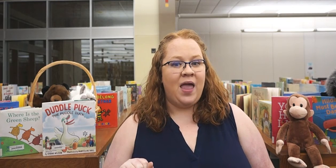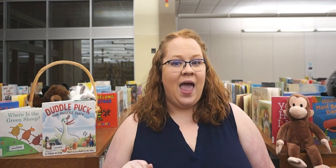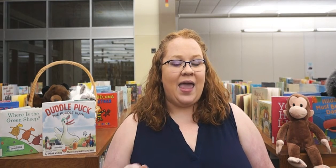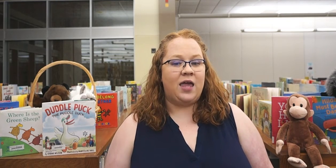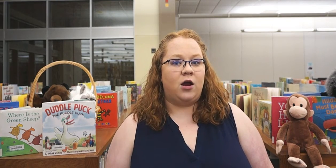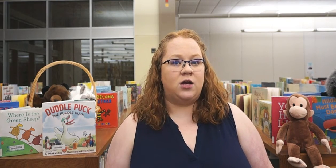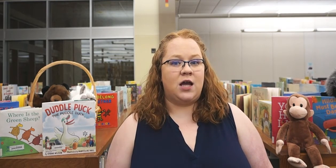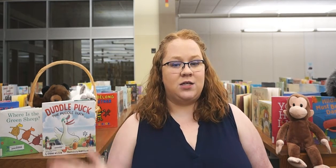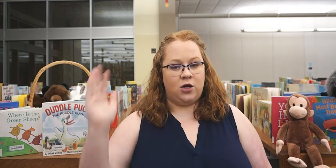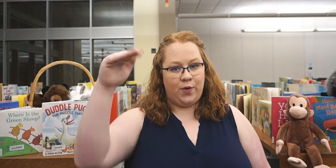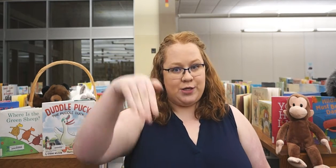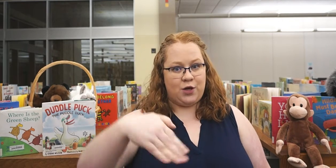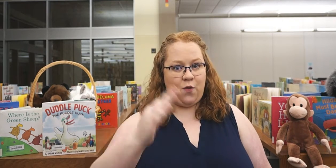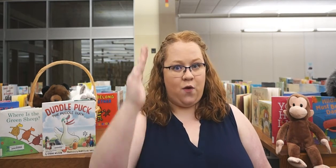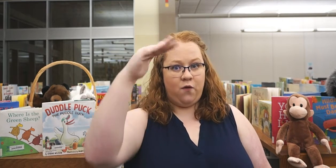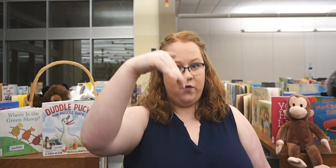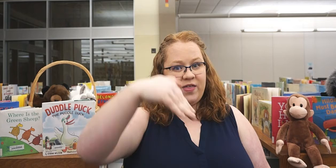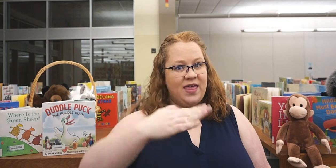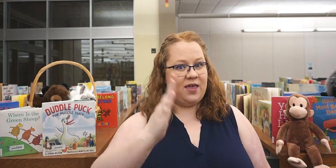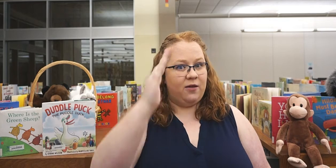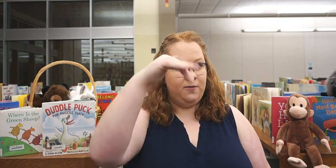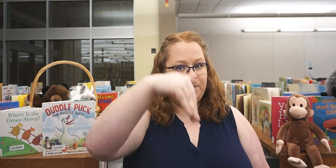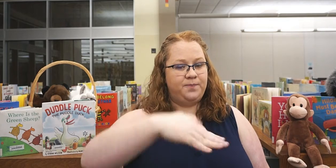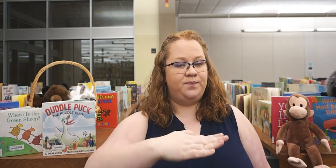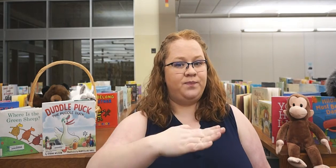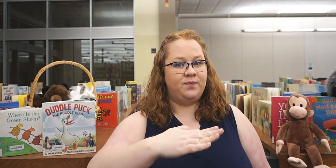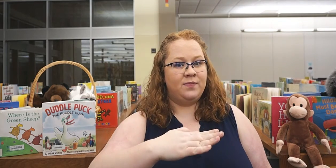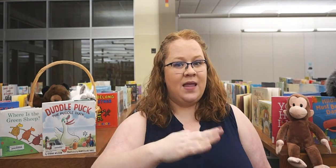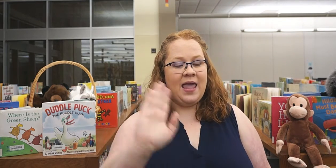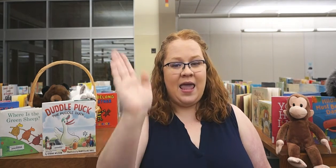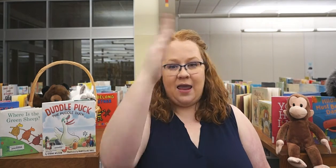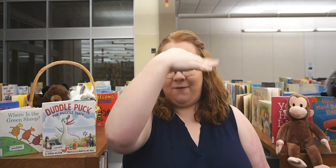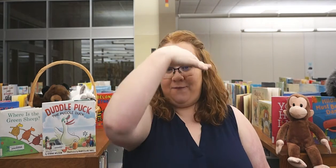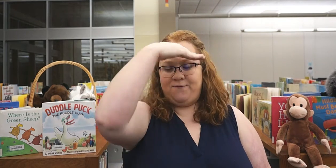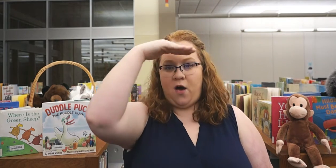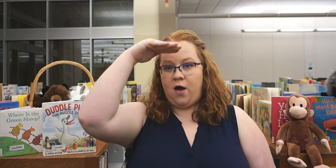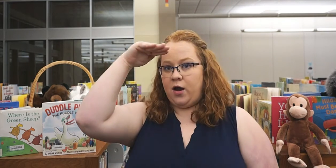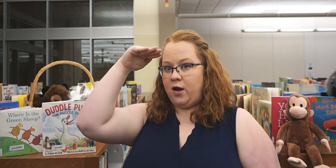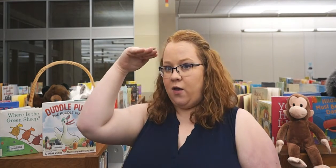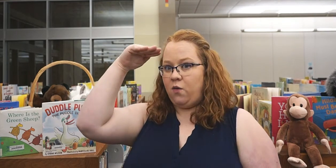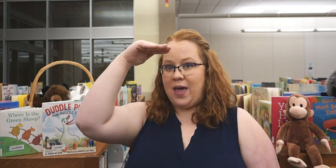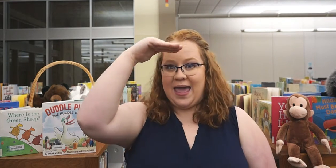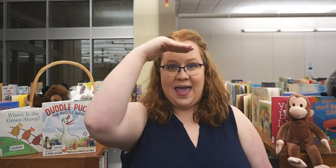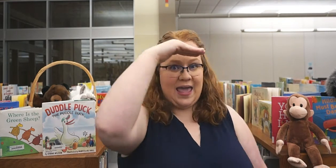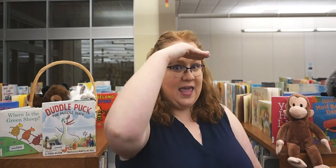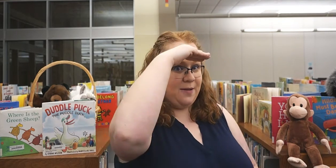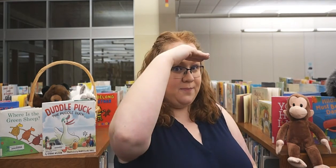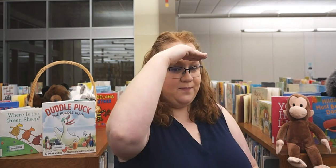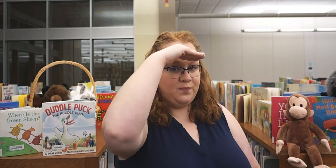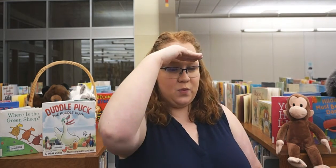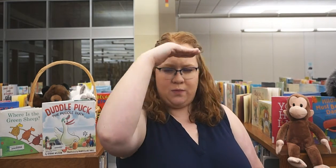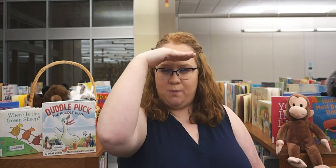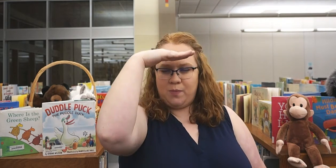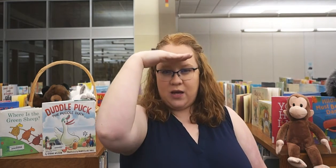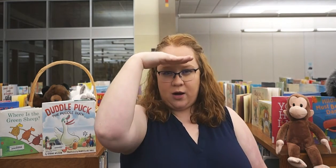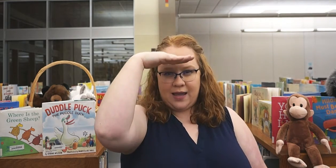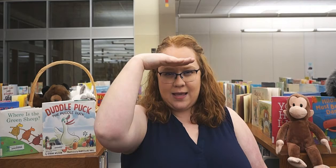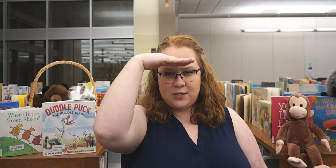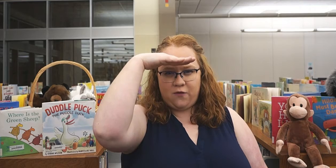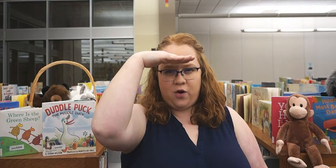And our ducks are going to go over the hill and far away. We're putting our hands over